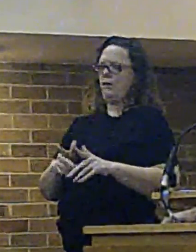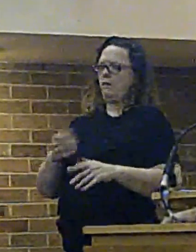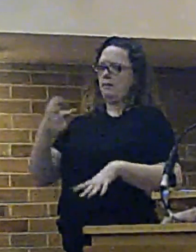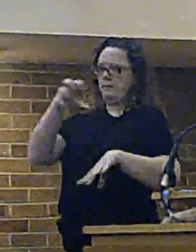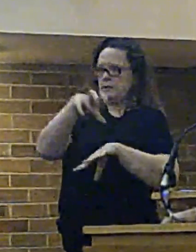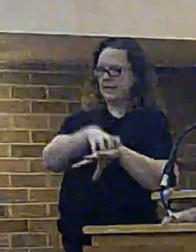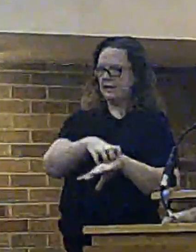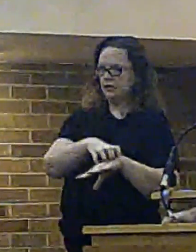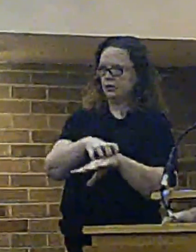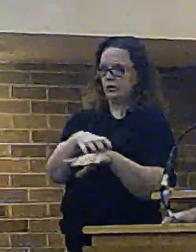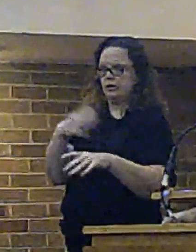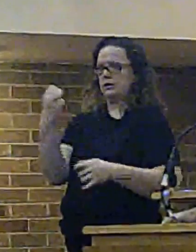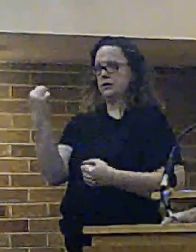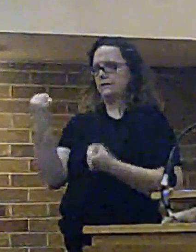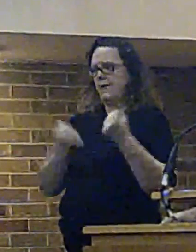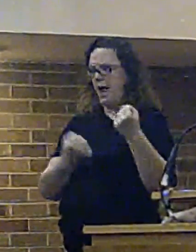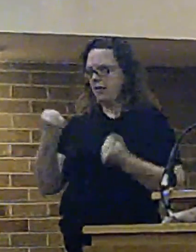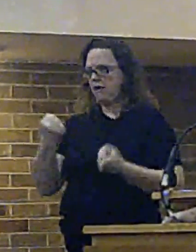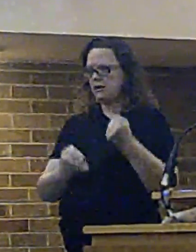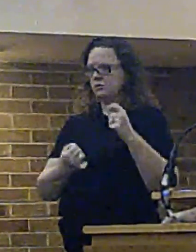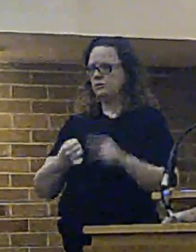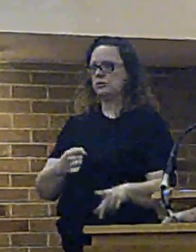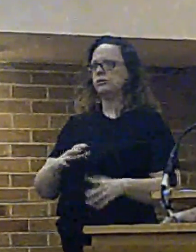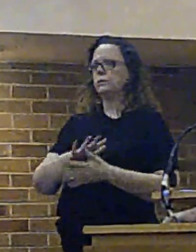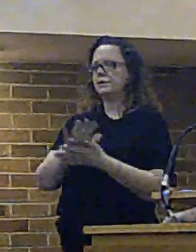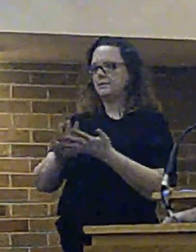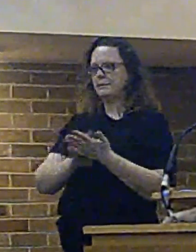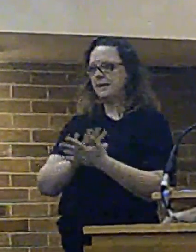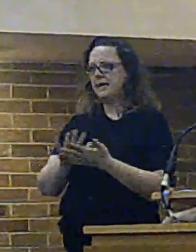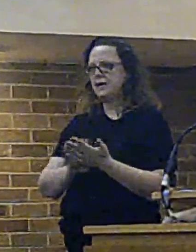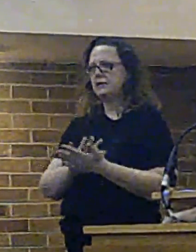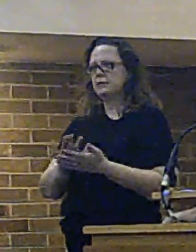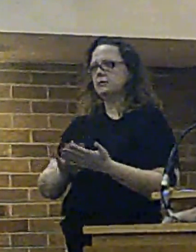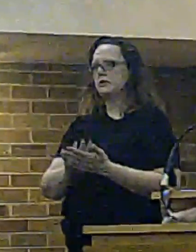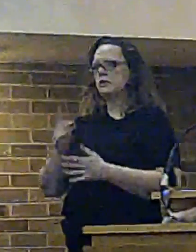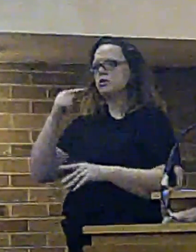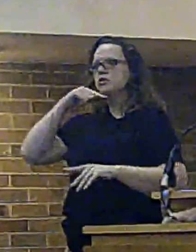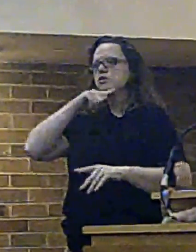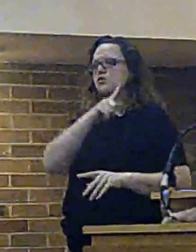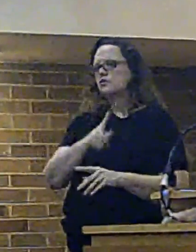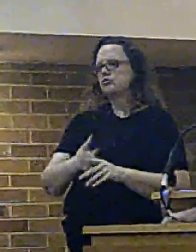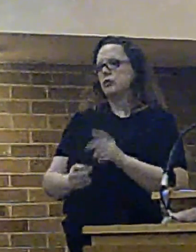.4 million pounds is broadly 100 firefighters and senior manager posts.